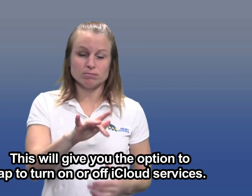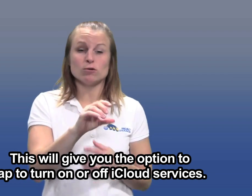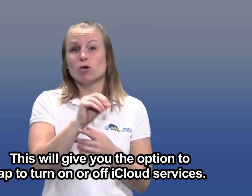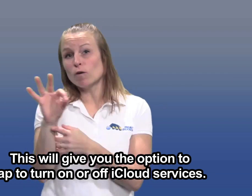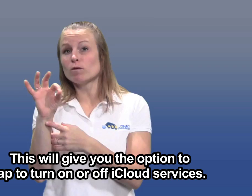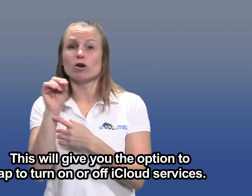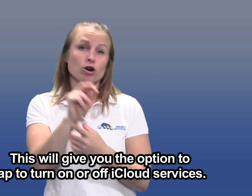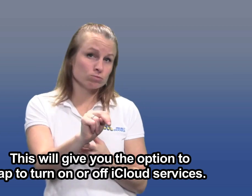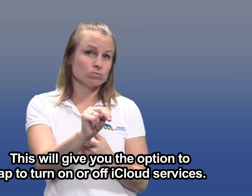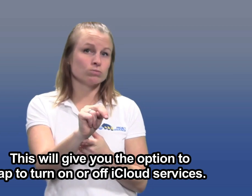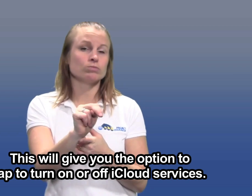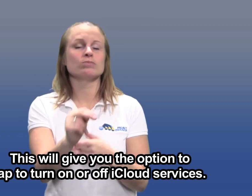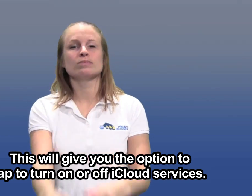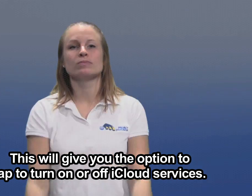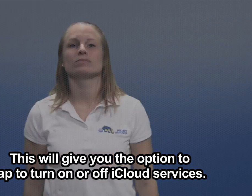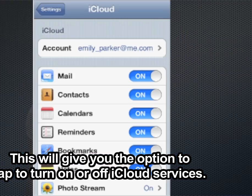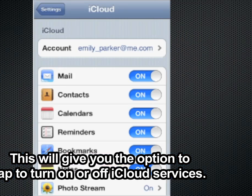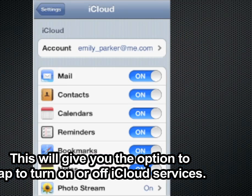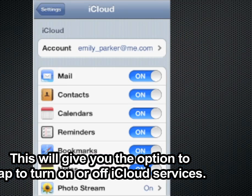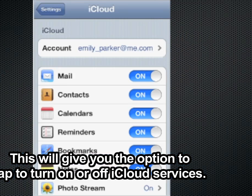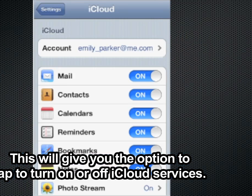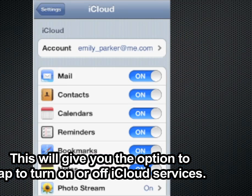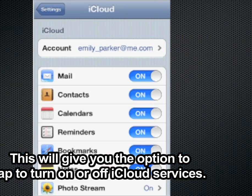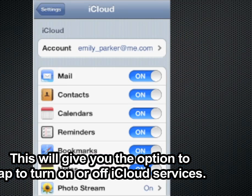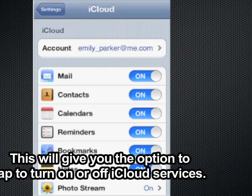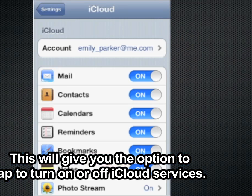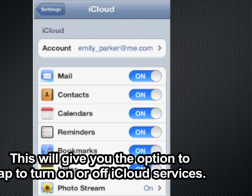the option to tap to turn on or off iCloud services.